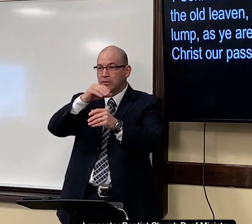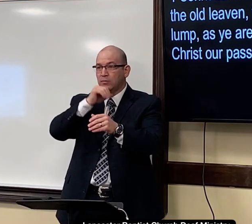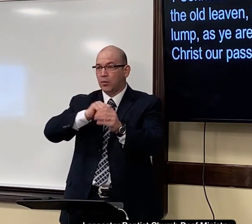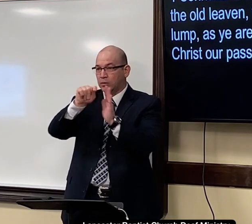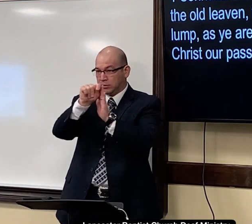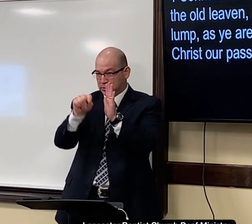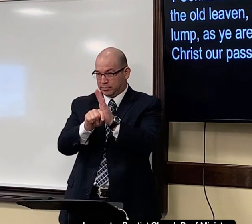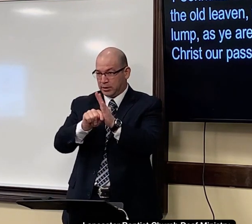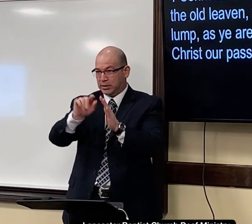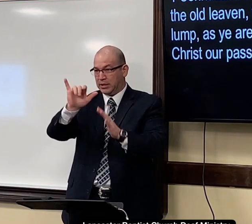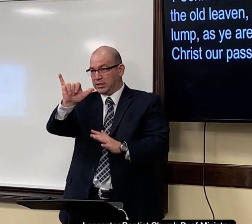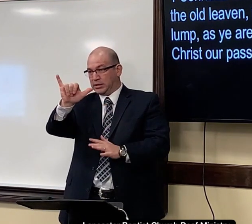in the old testament